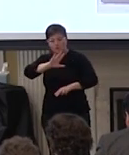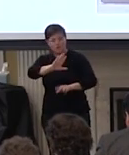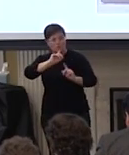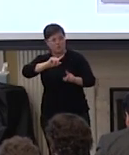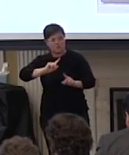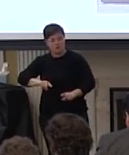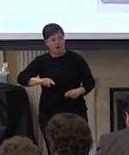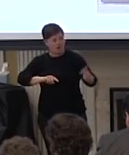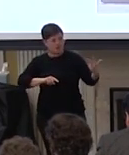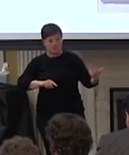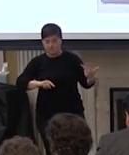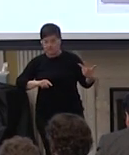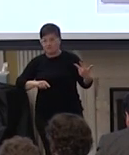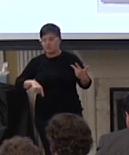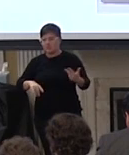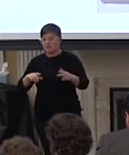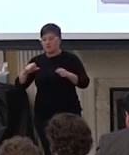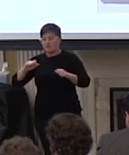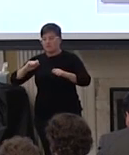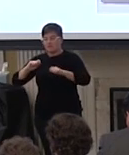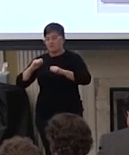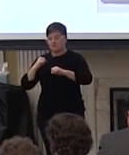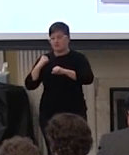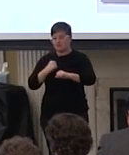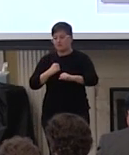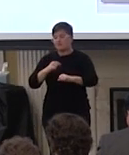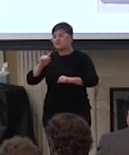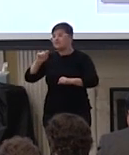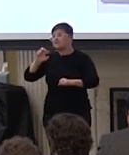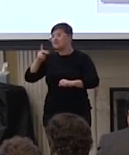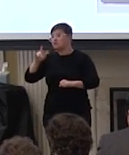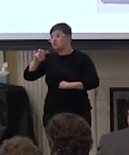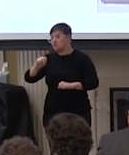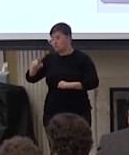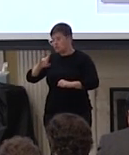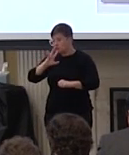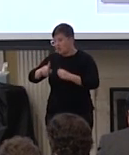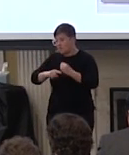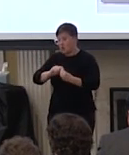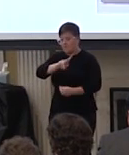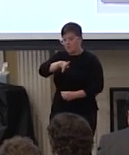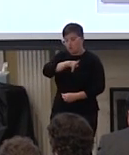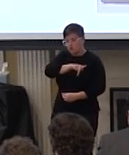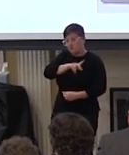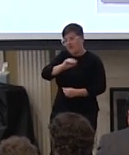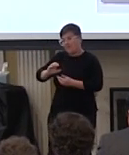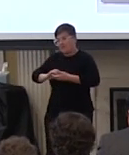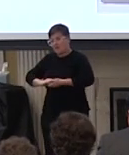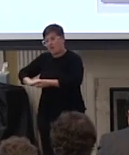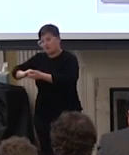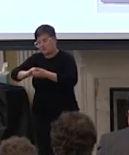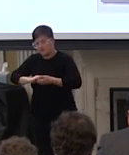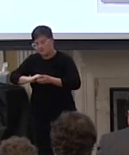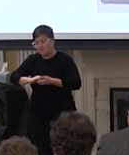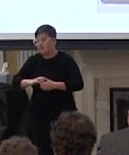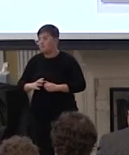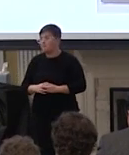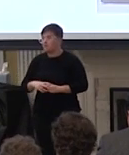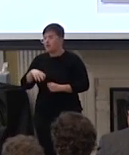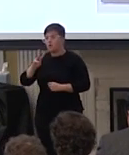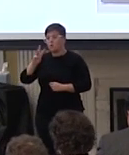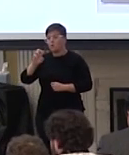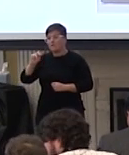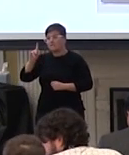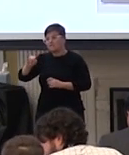responses is the tension between what you were talking about the personal and the collective um you know wendy